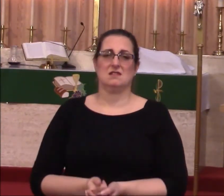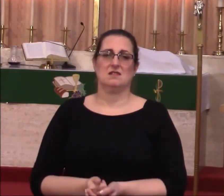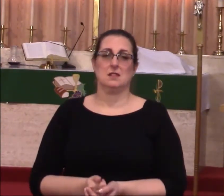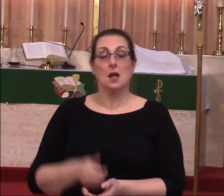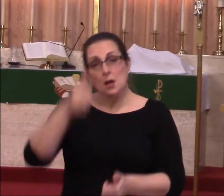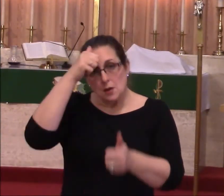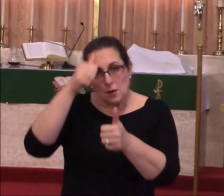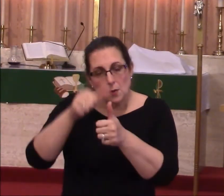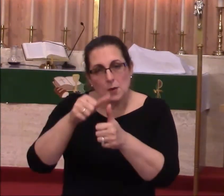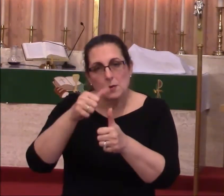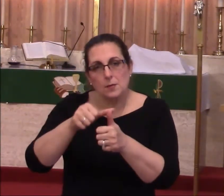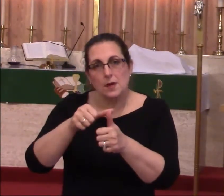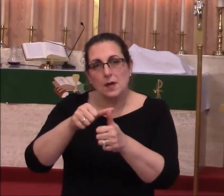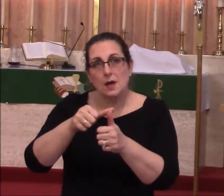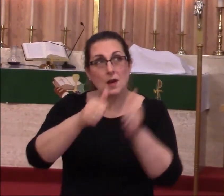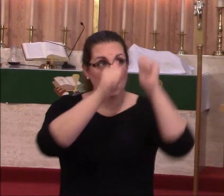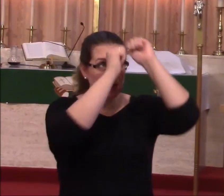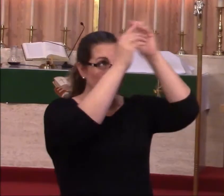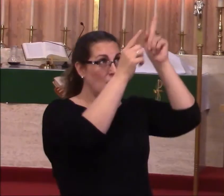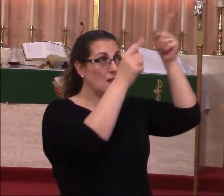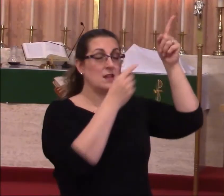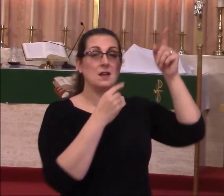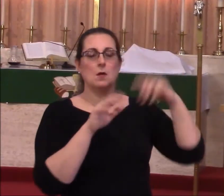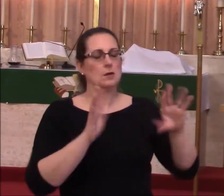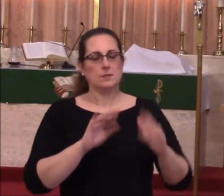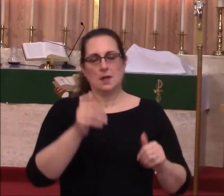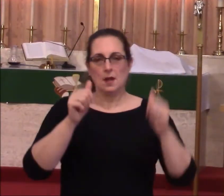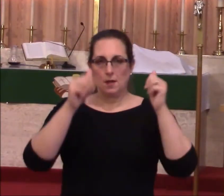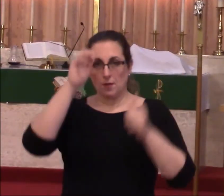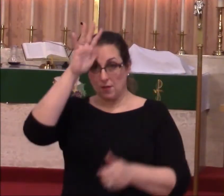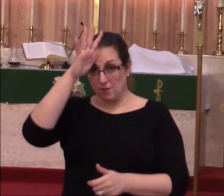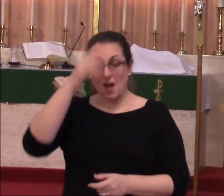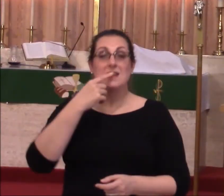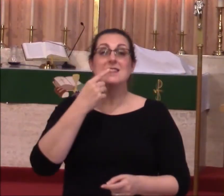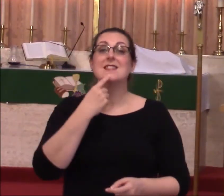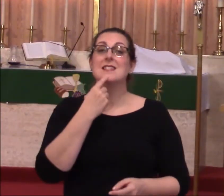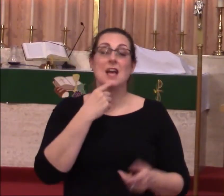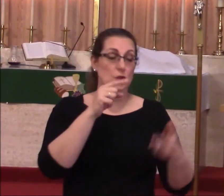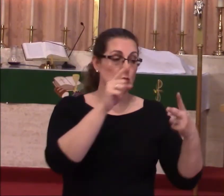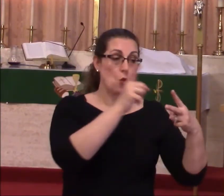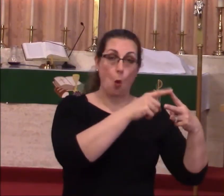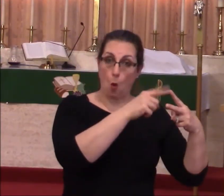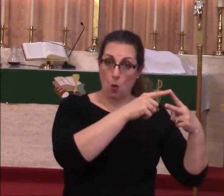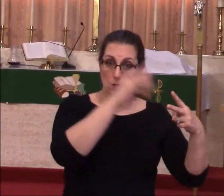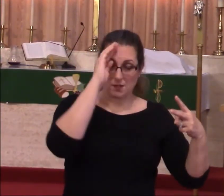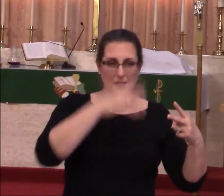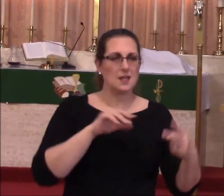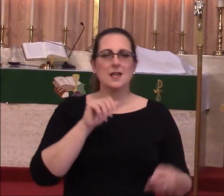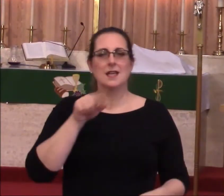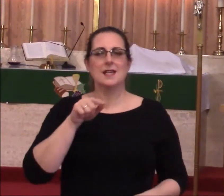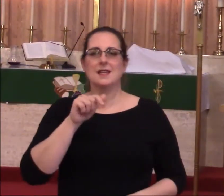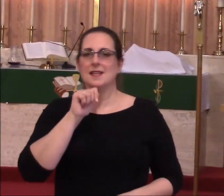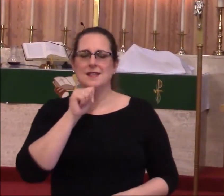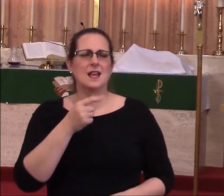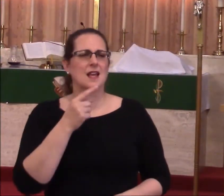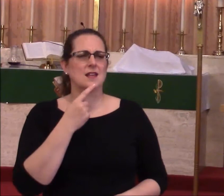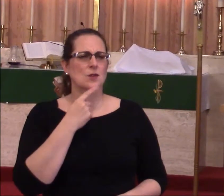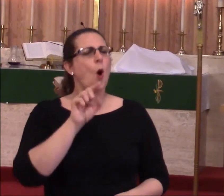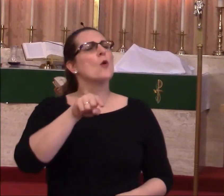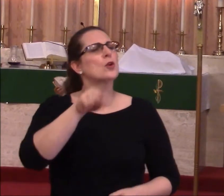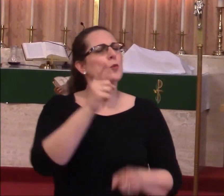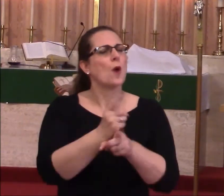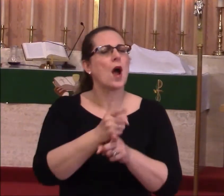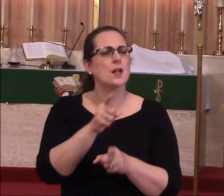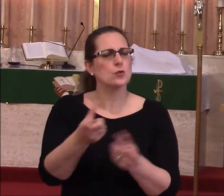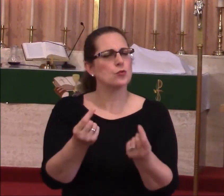Remember what the father said to the older son. He didn't tell him, you're right. You've done a good job.